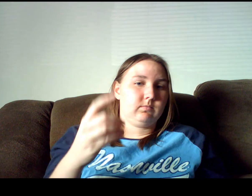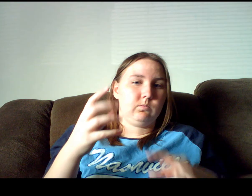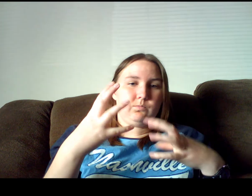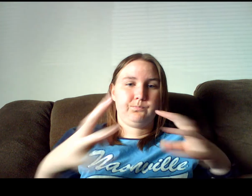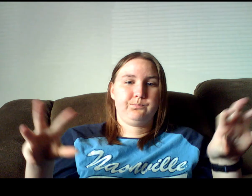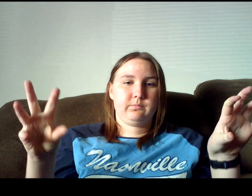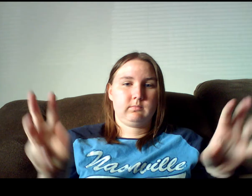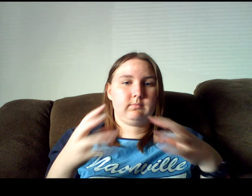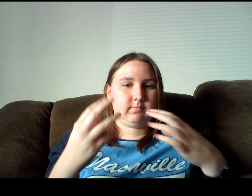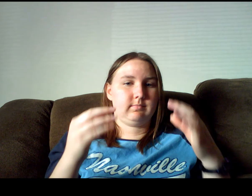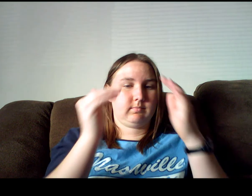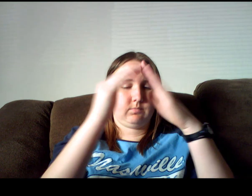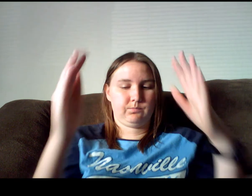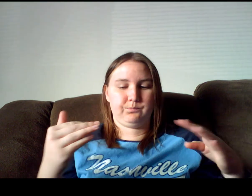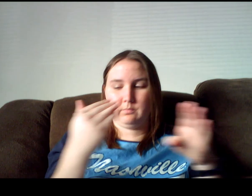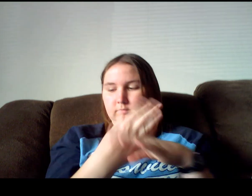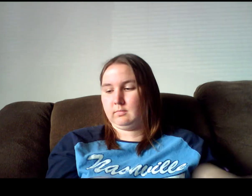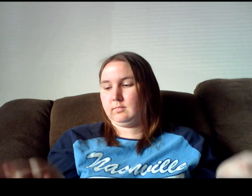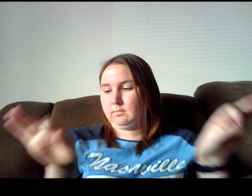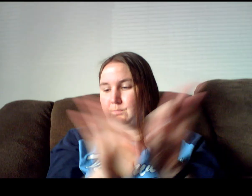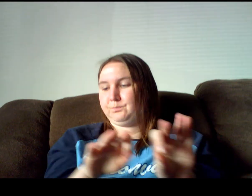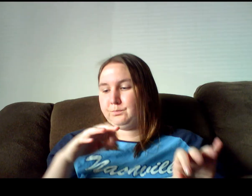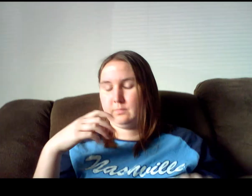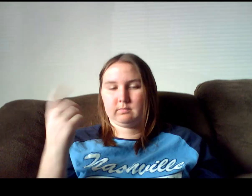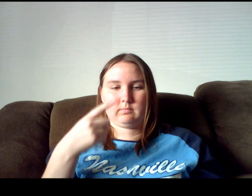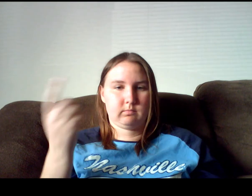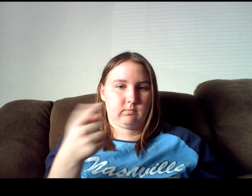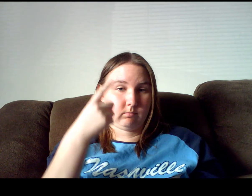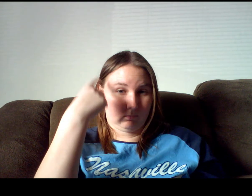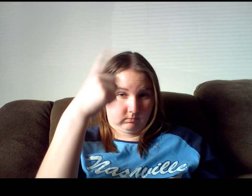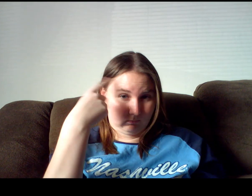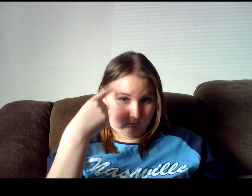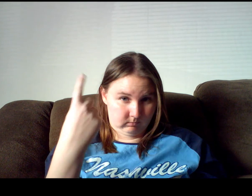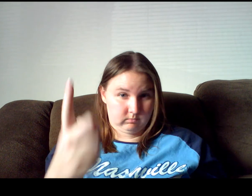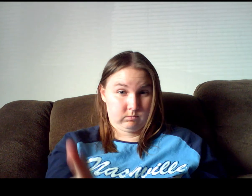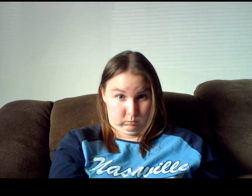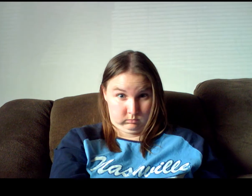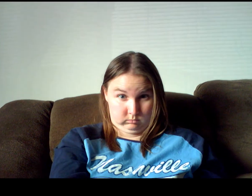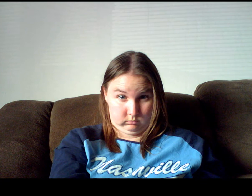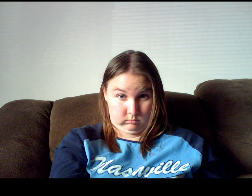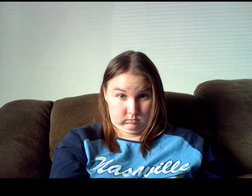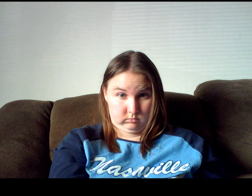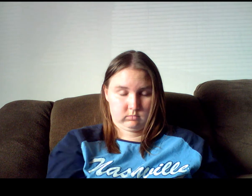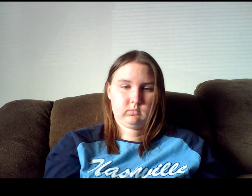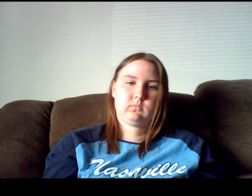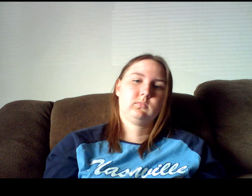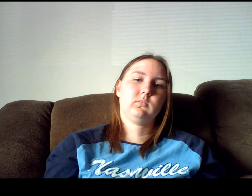Does Fort Worth help Cross your mind